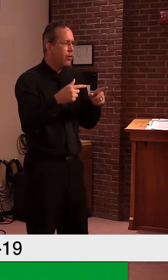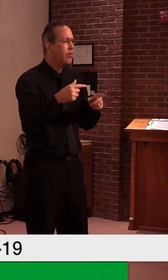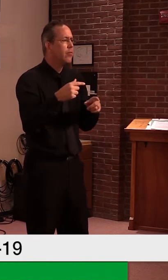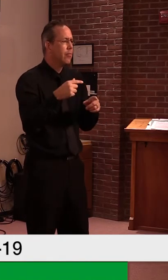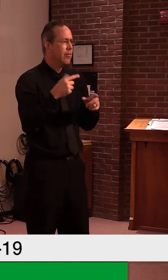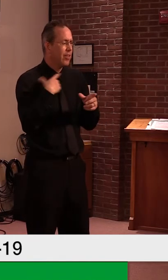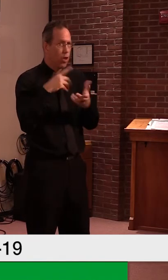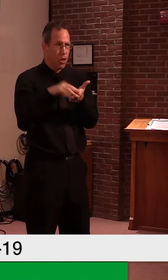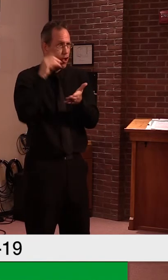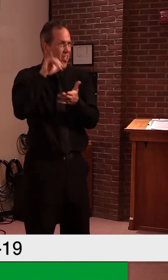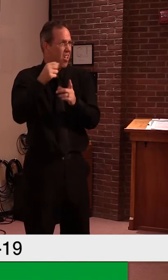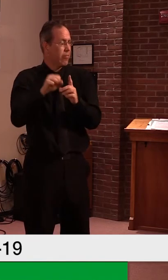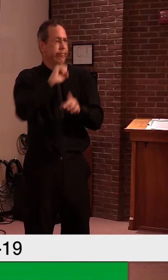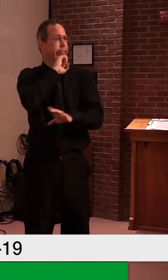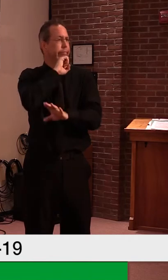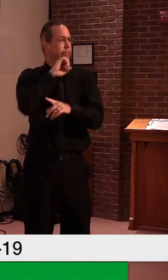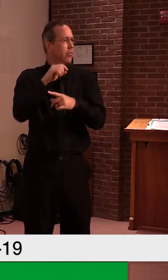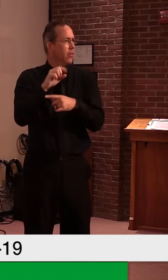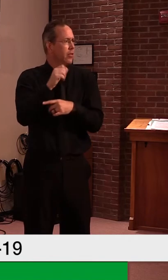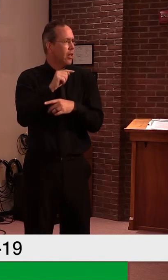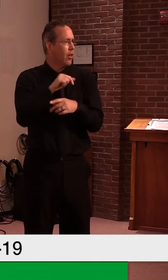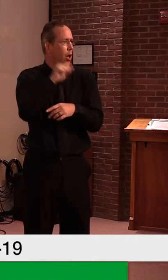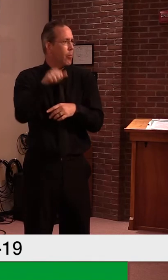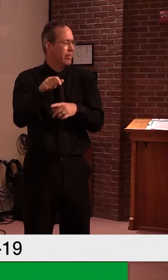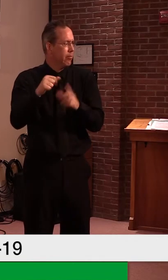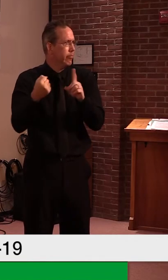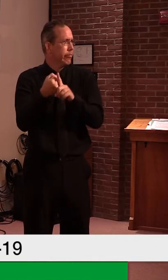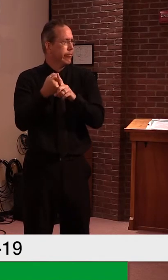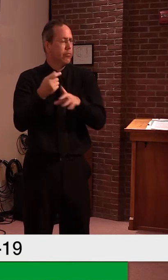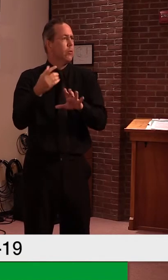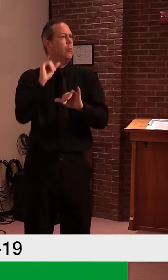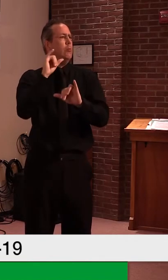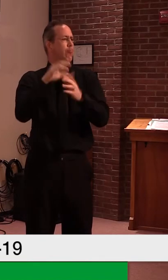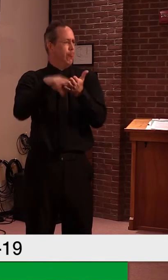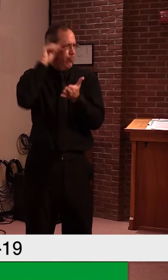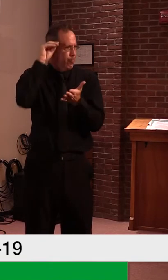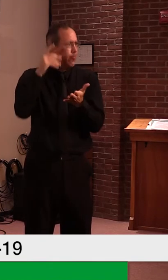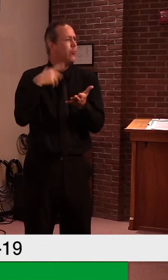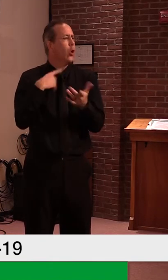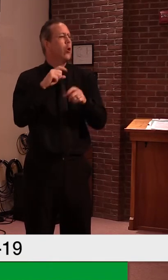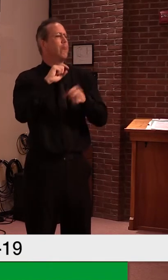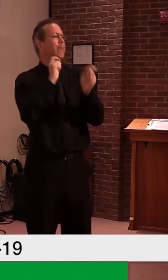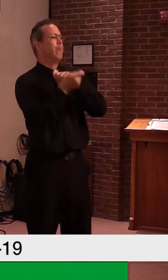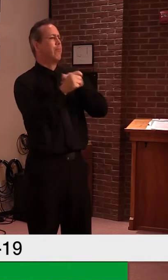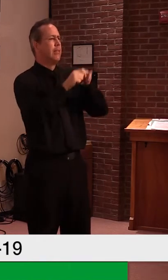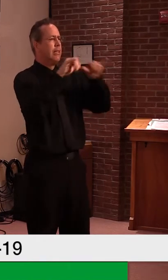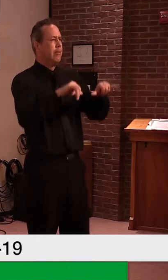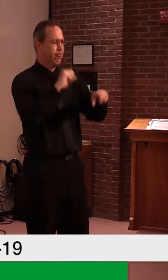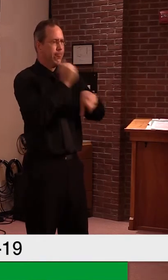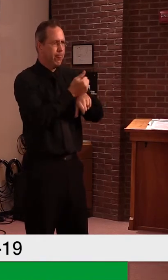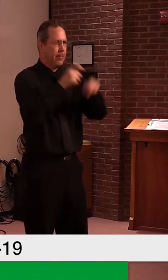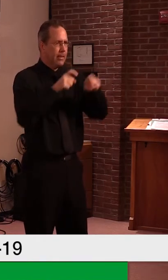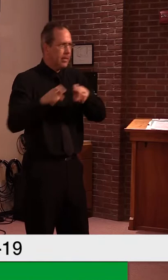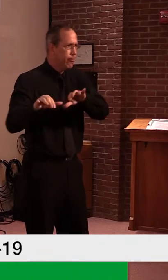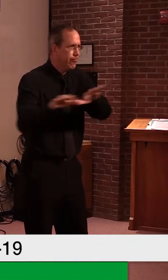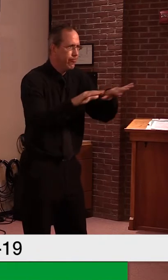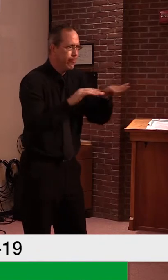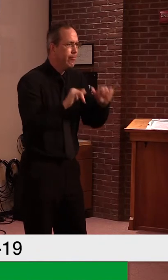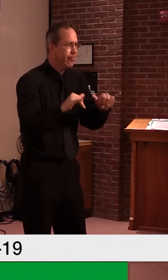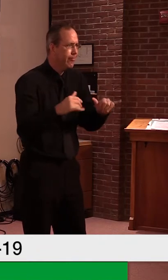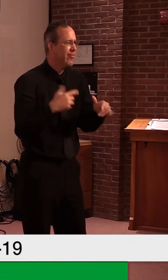is by the way, is sort of what is recommended in Mississippi through the health department from what I, what I understand